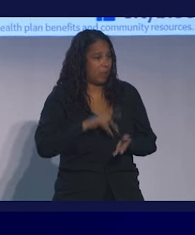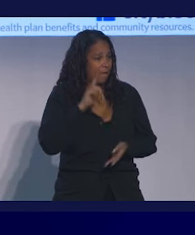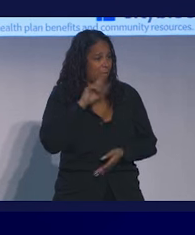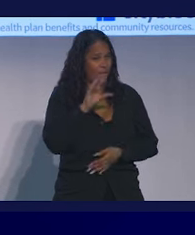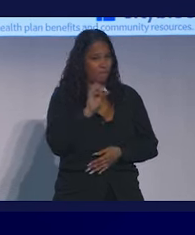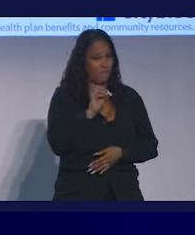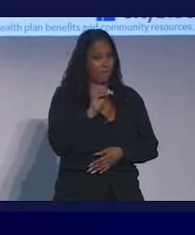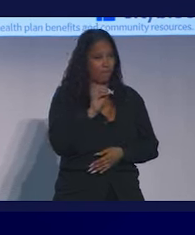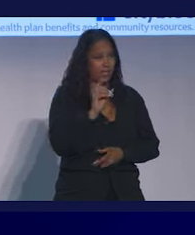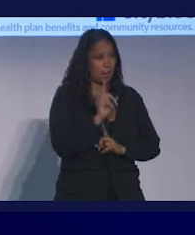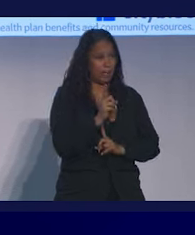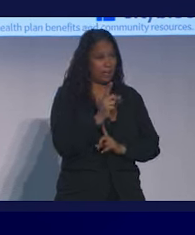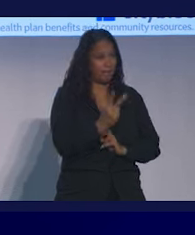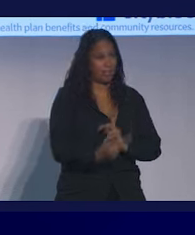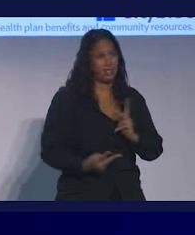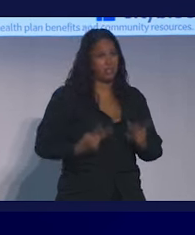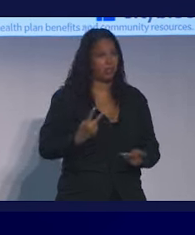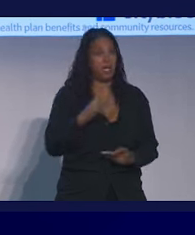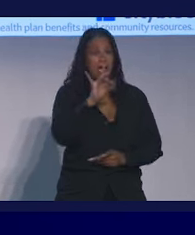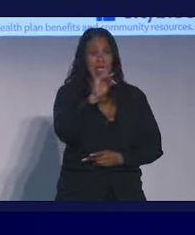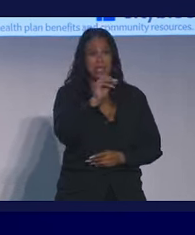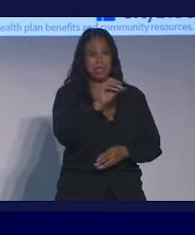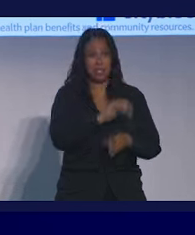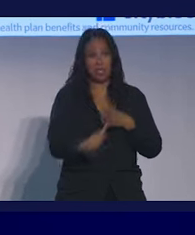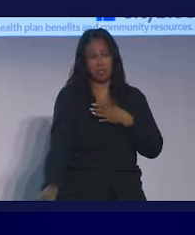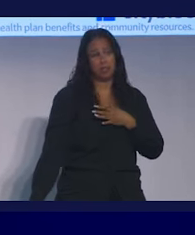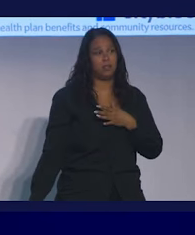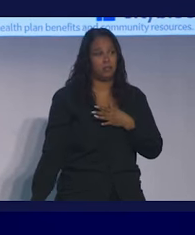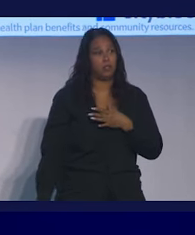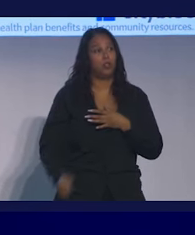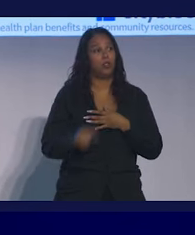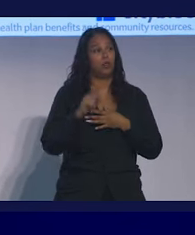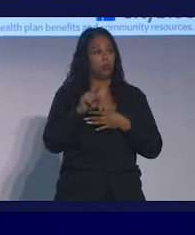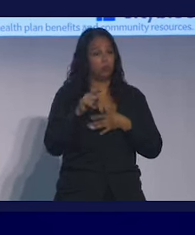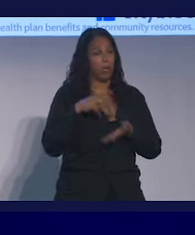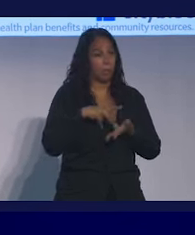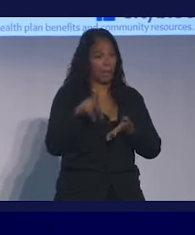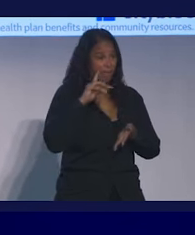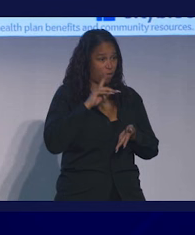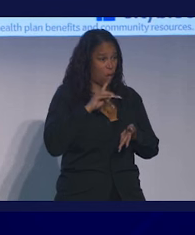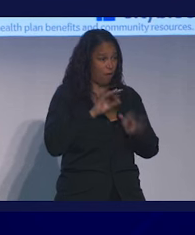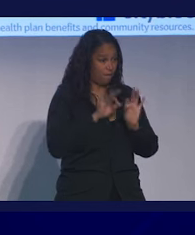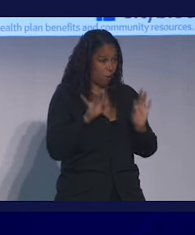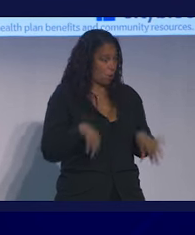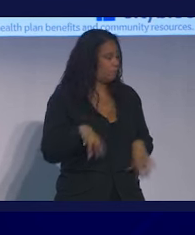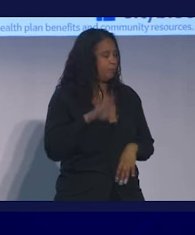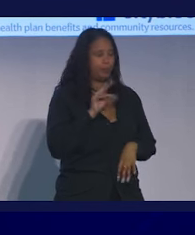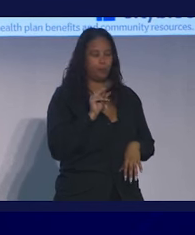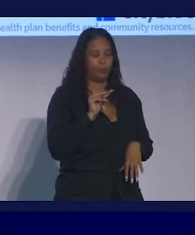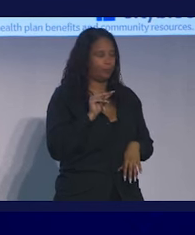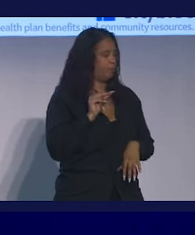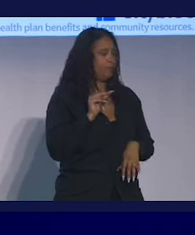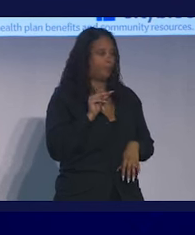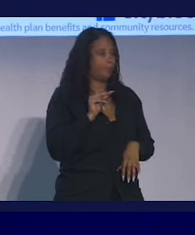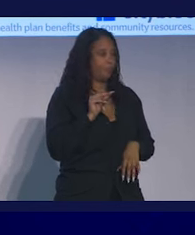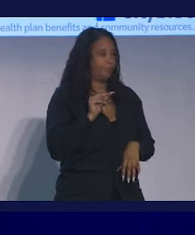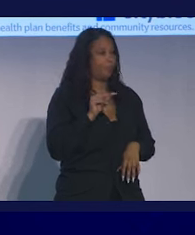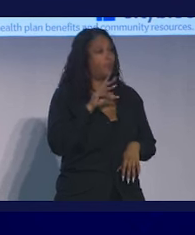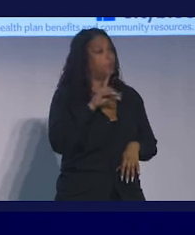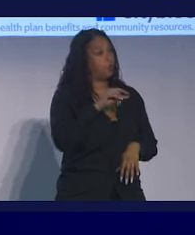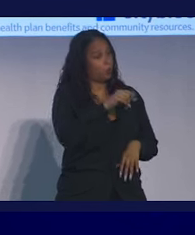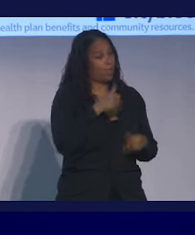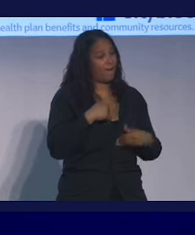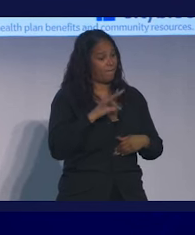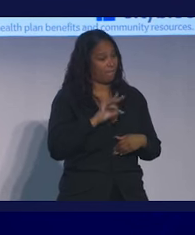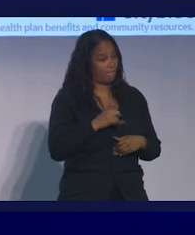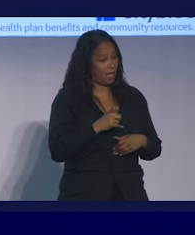visit? 80 bucks. Do they get paid to fill out a form? No. Do they get paid to fax